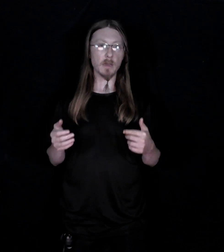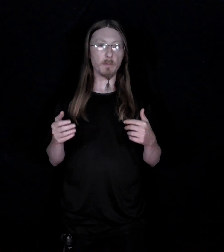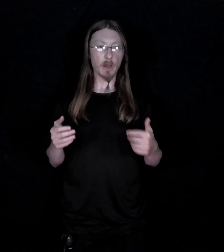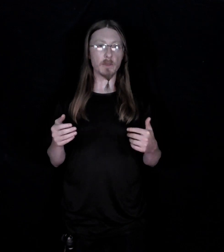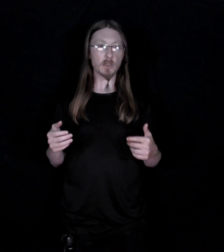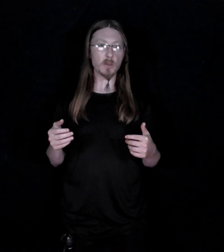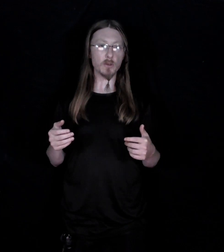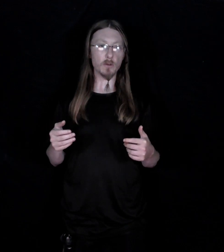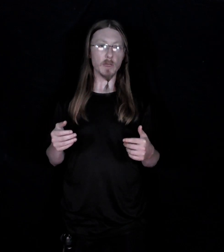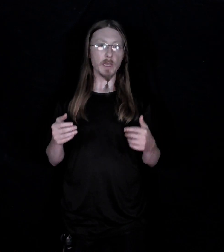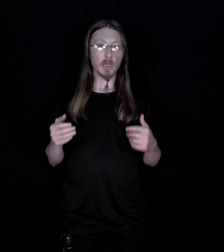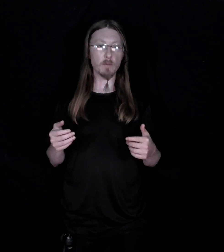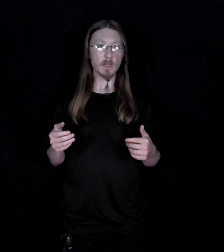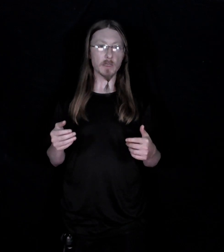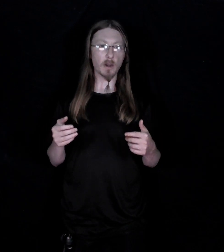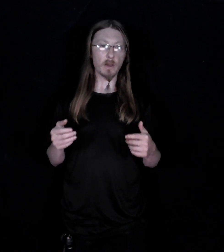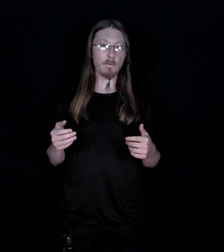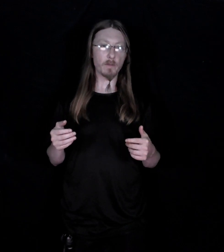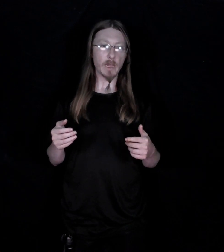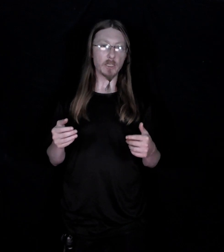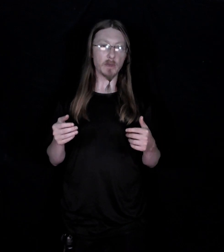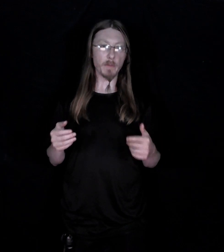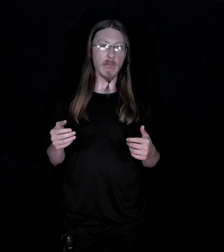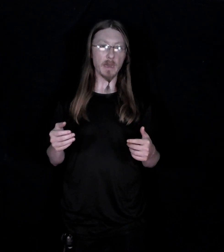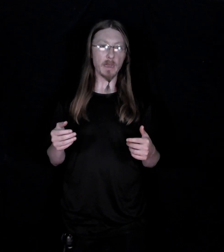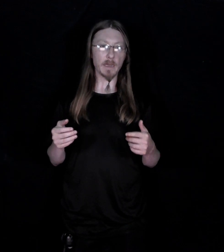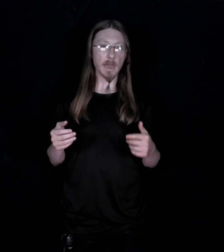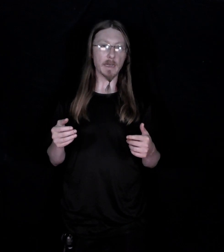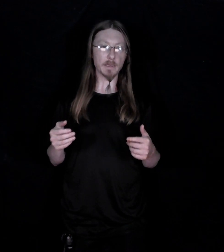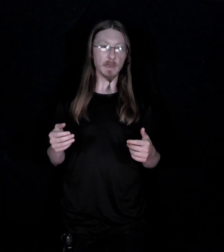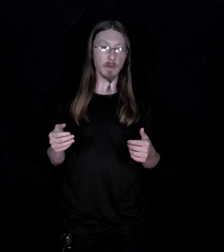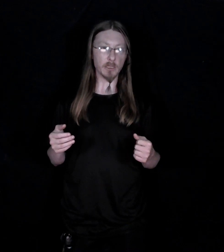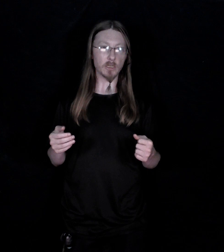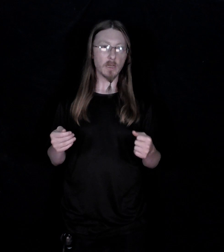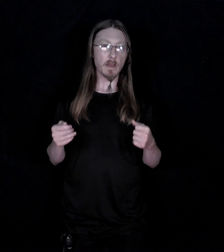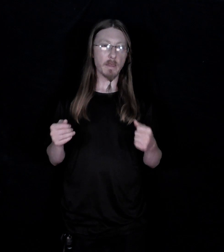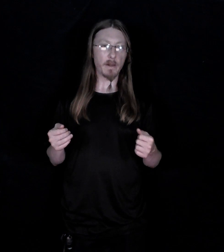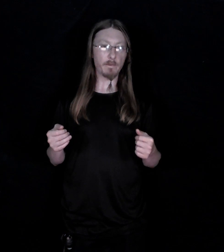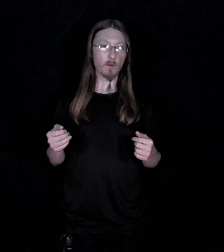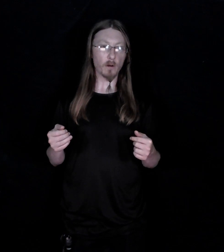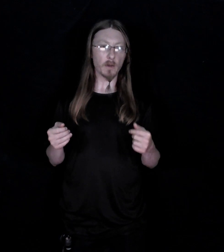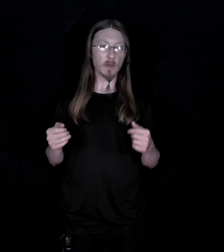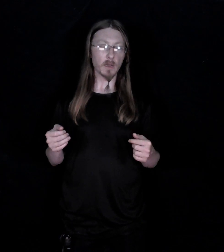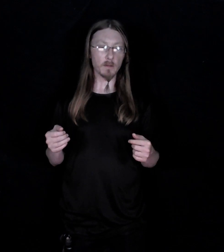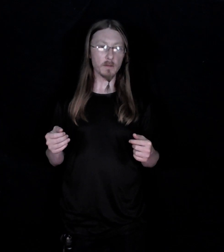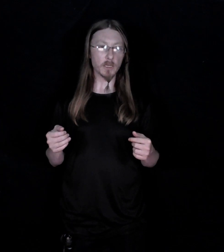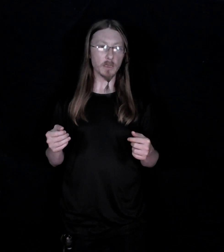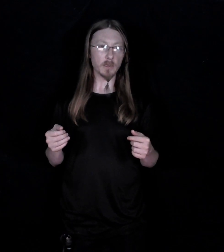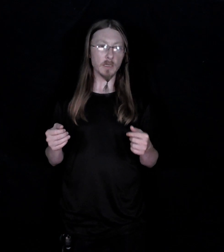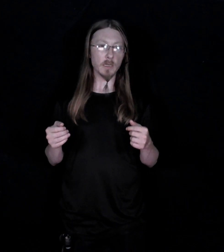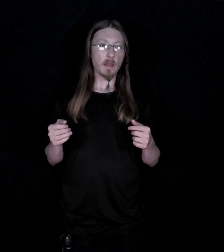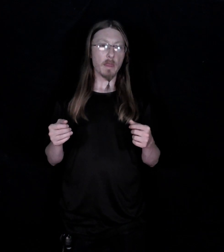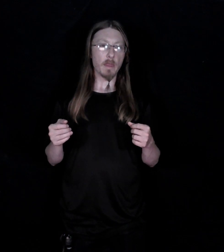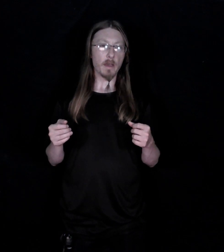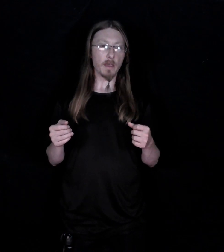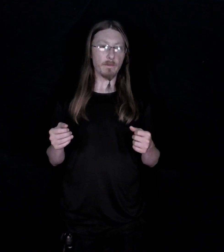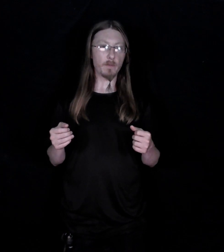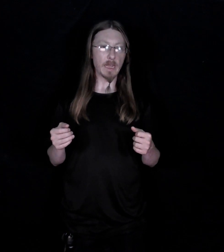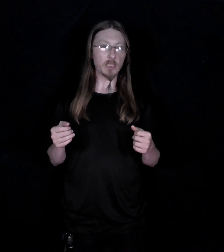Premise two humans are information made in God's image. Therefore, conclusion, the information